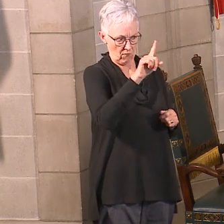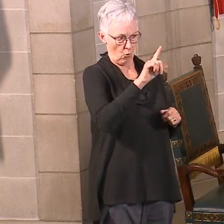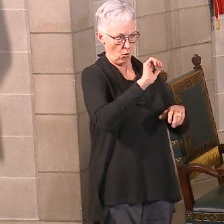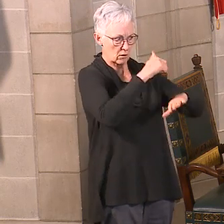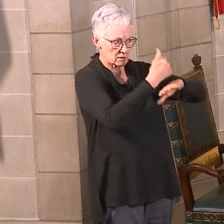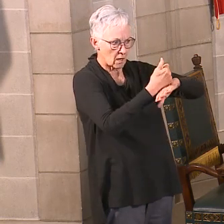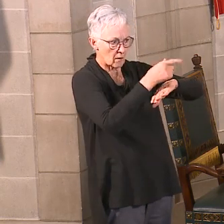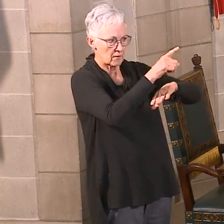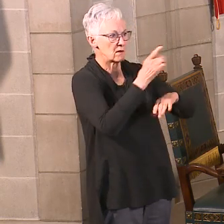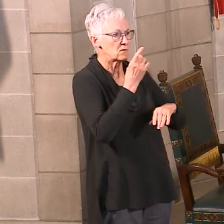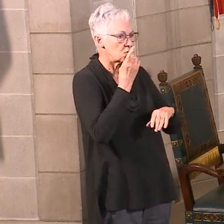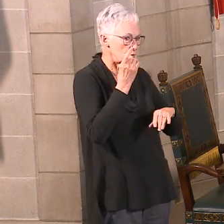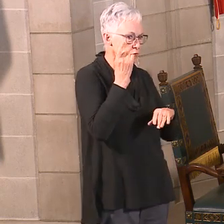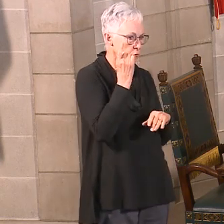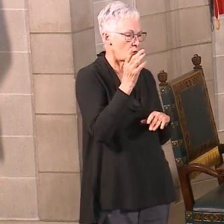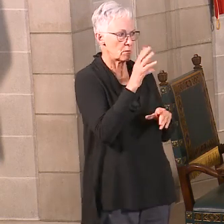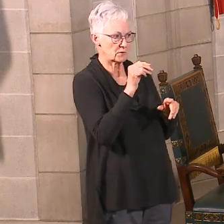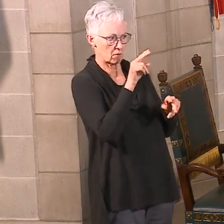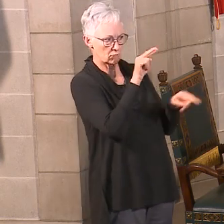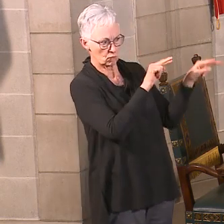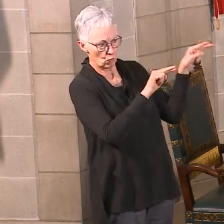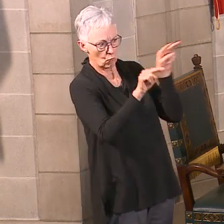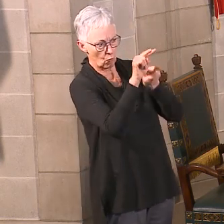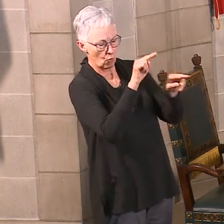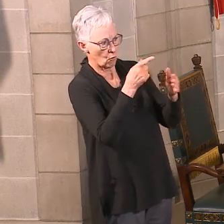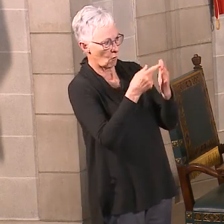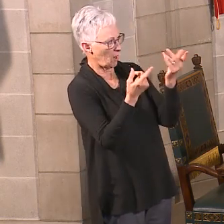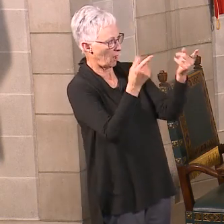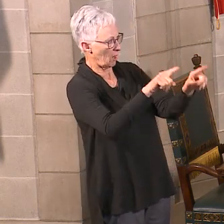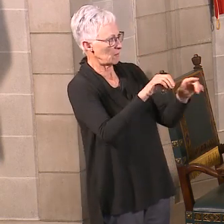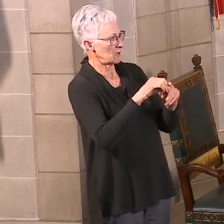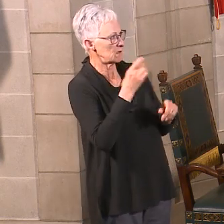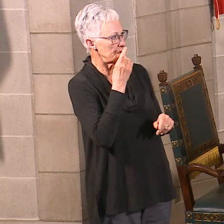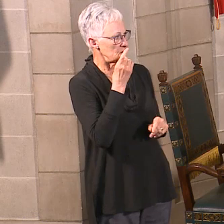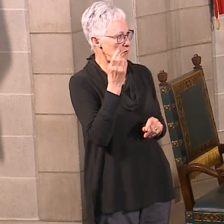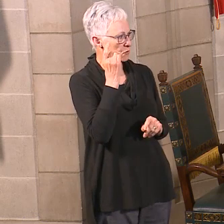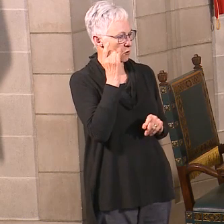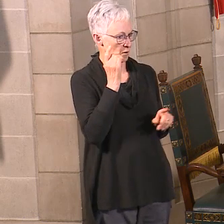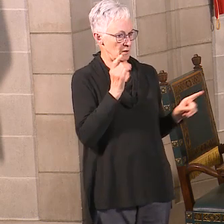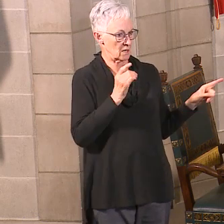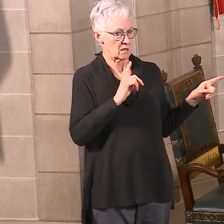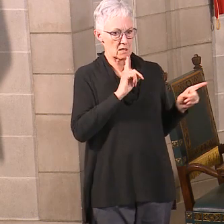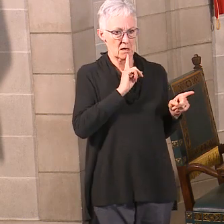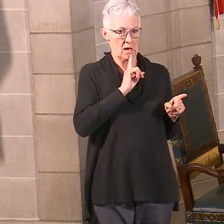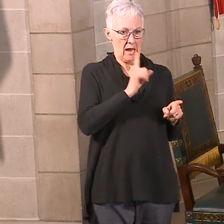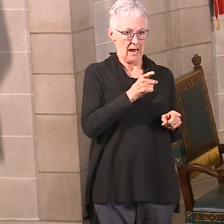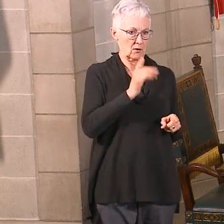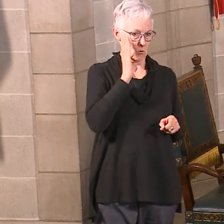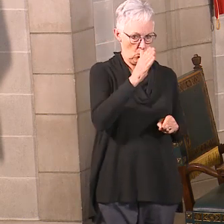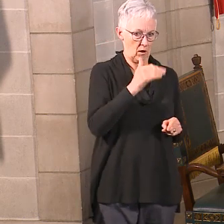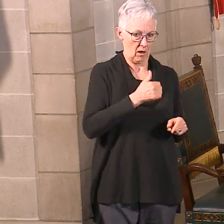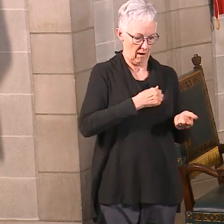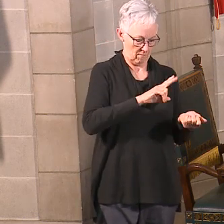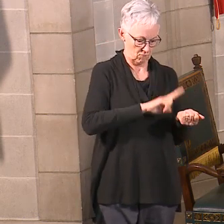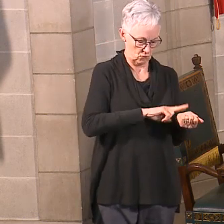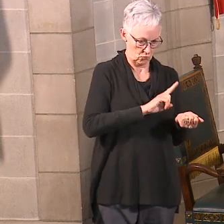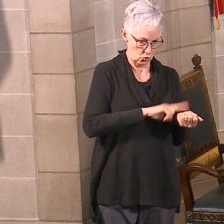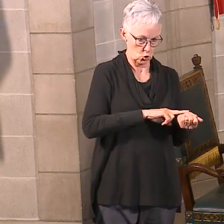They'll actually be nurses, medical assistants,